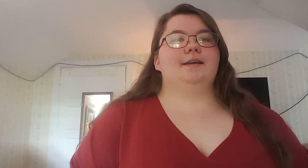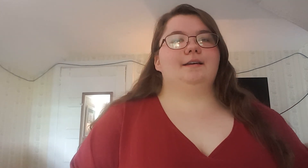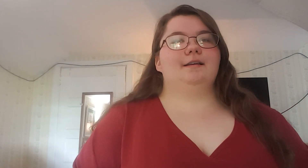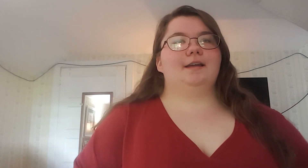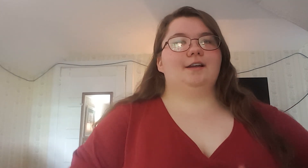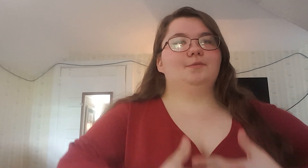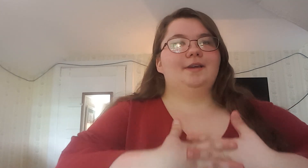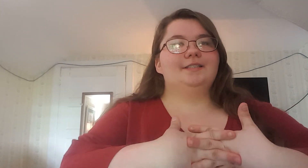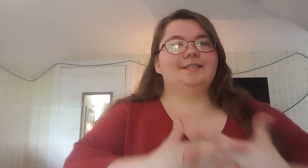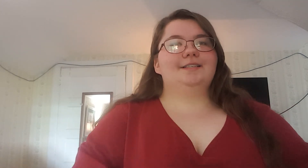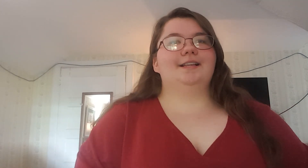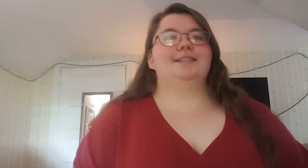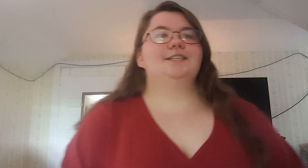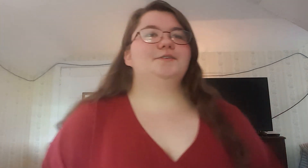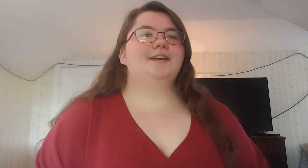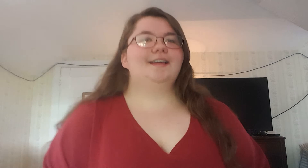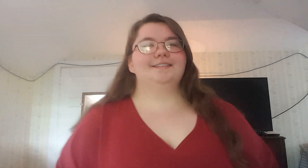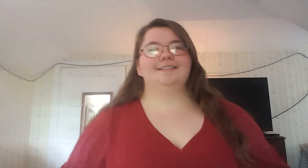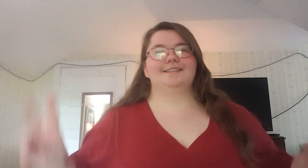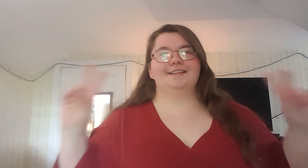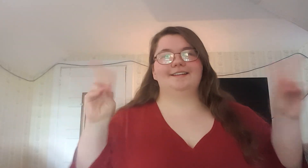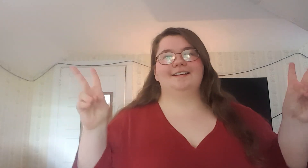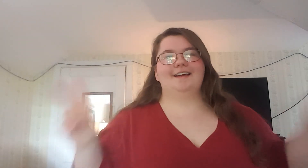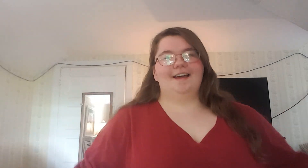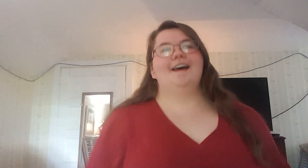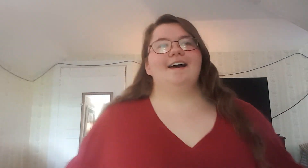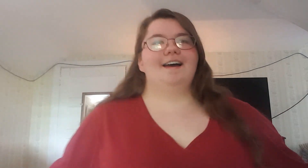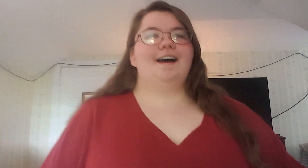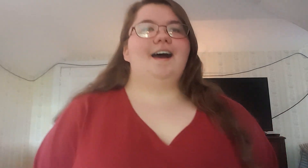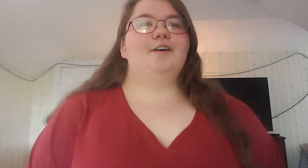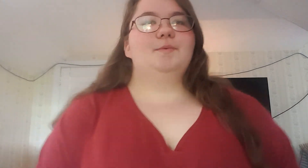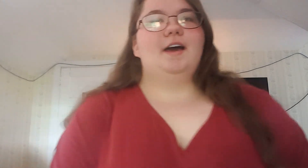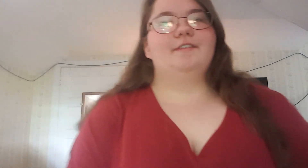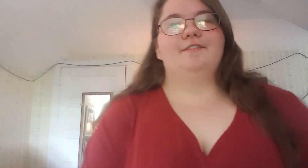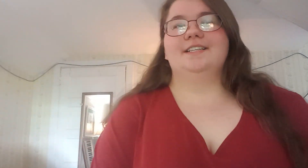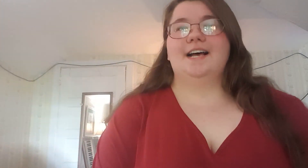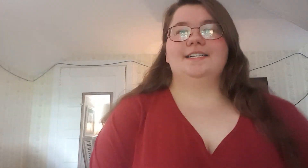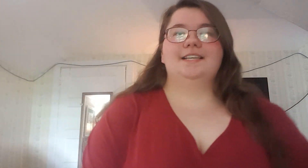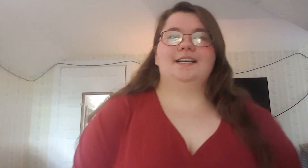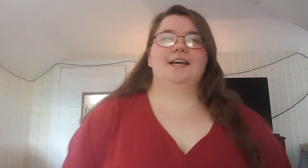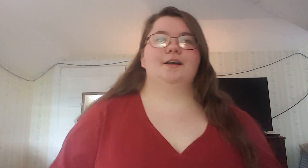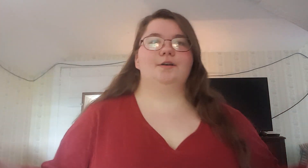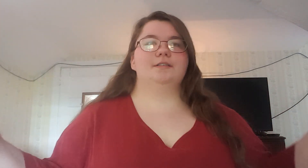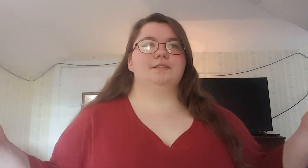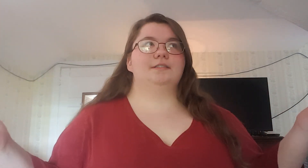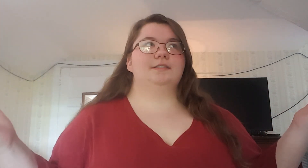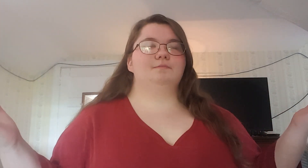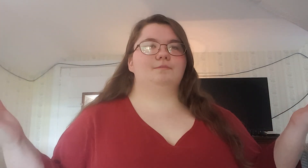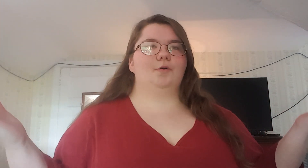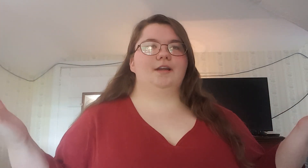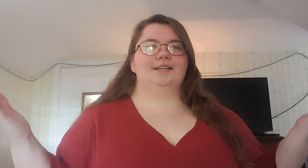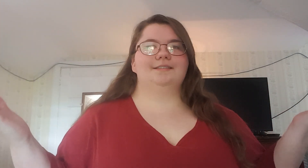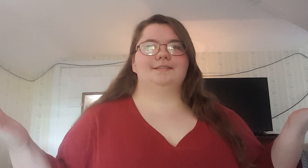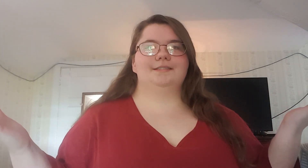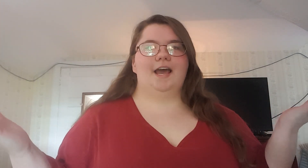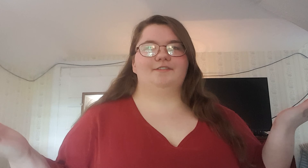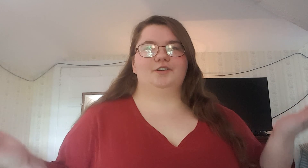cannot wait till I see you again. I hope you have a fantastic morning, afternoon,